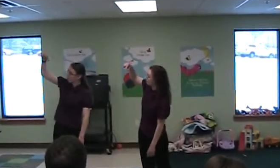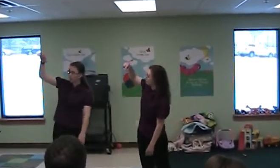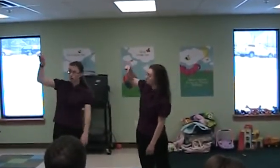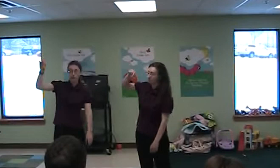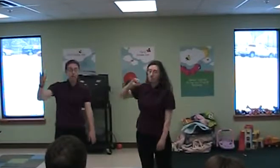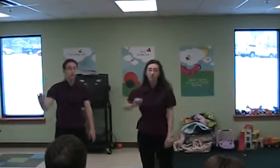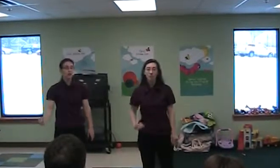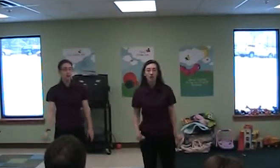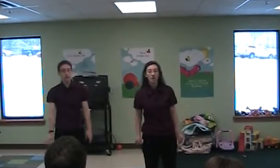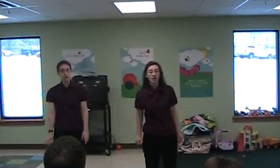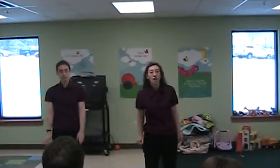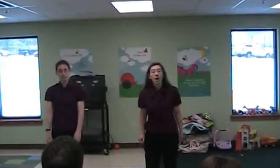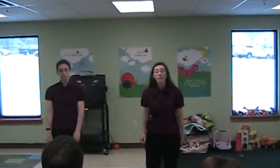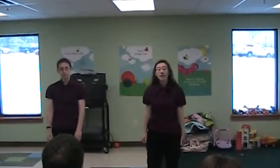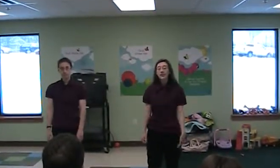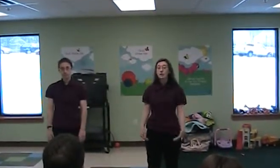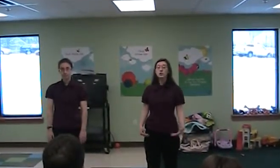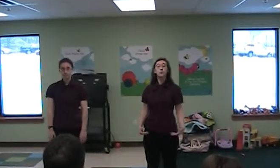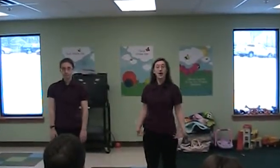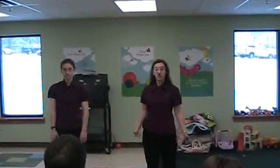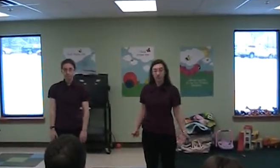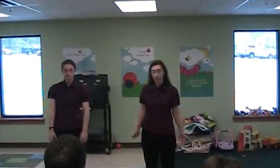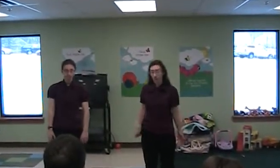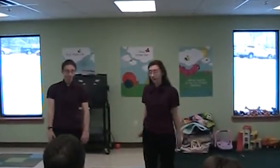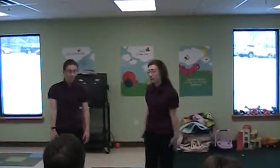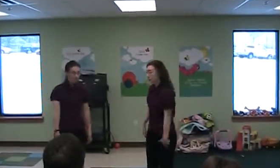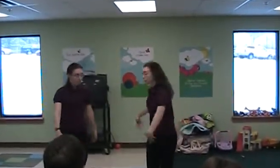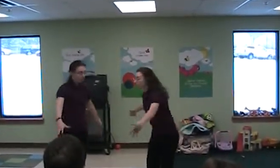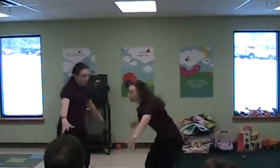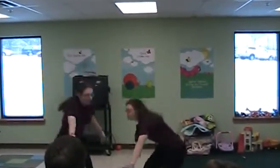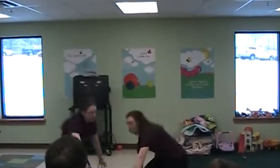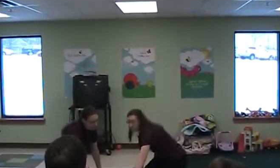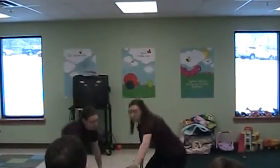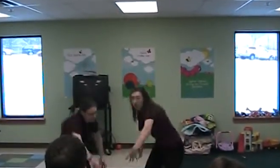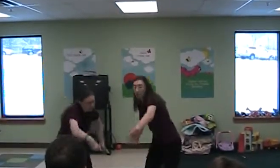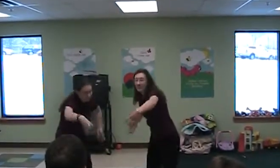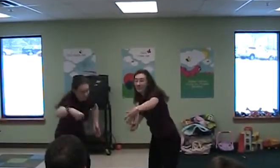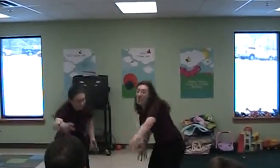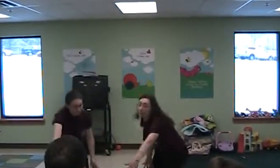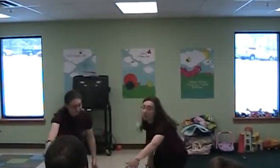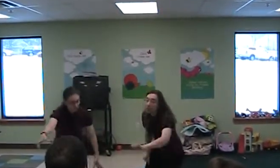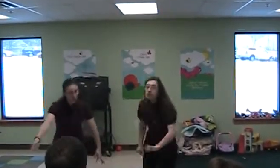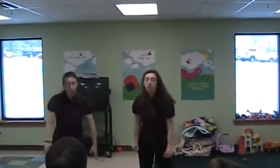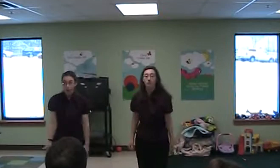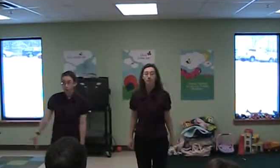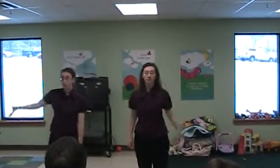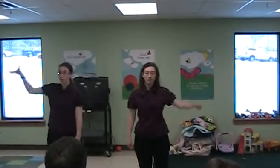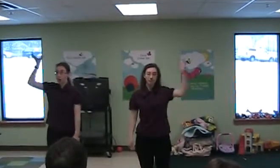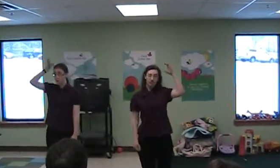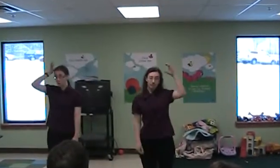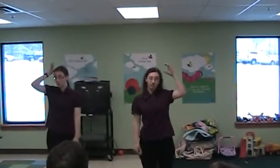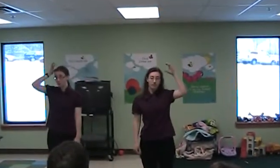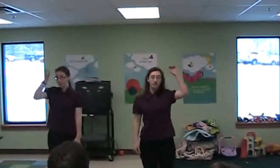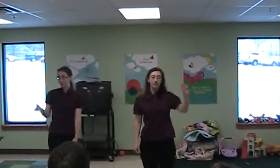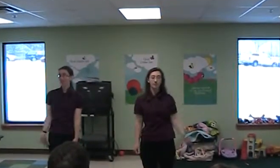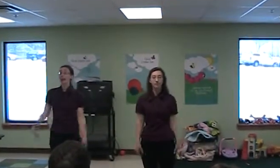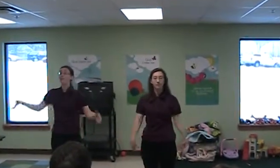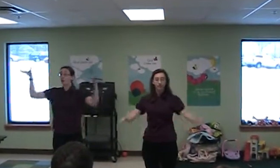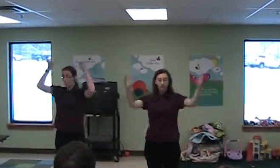impression of his face. Among the most precious of the relics were a steward from the Holy Supplicker. Part of the crown of thorns. They have a whole